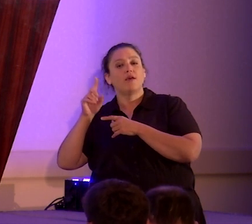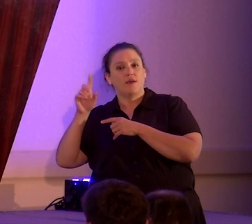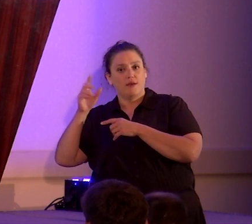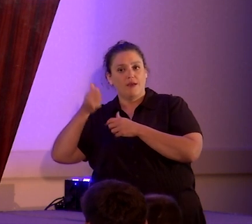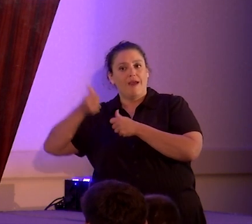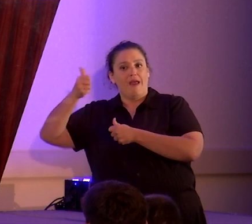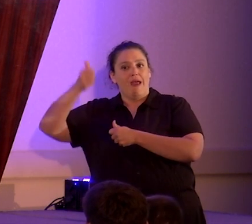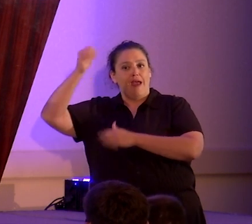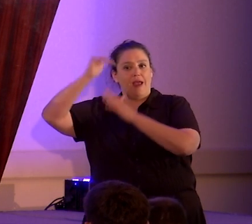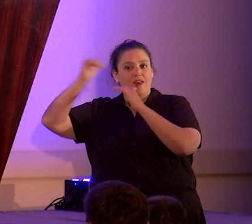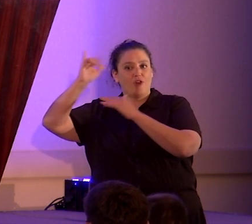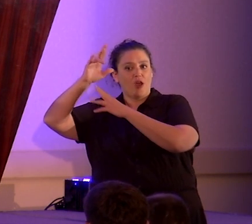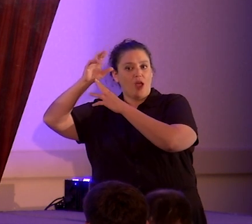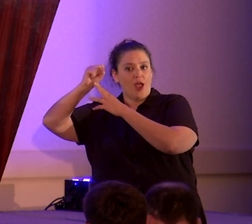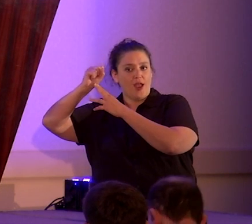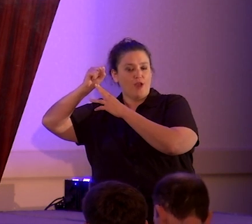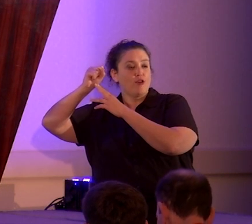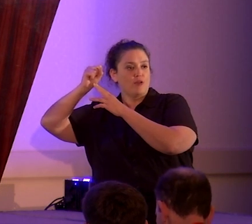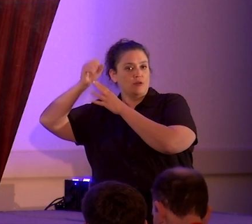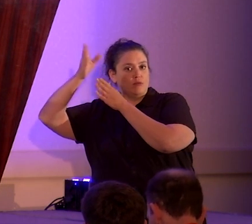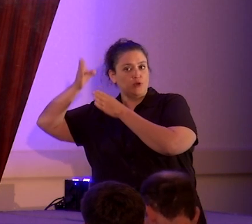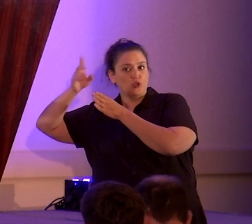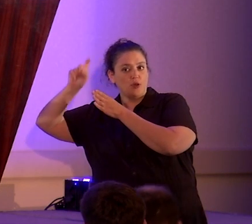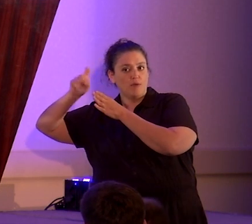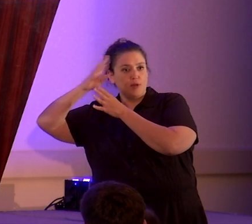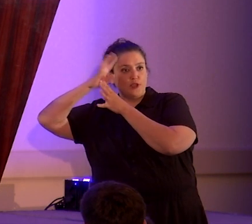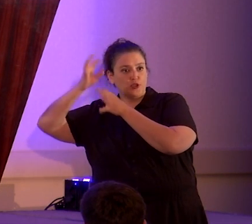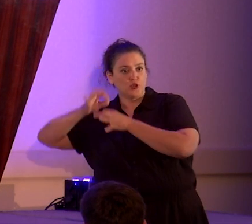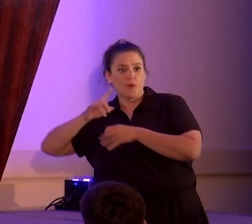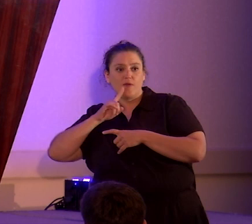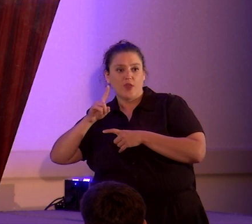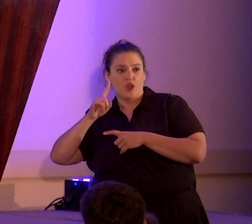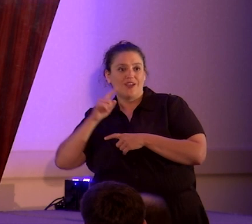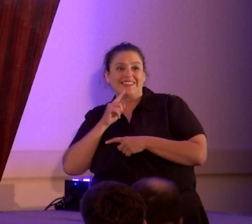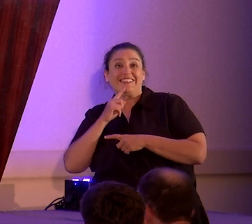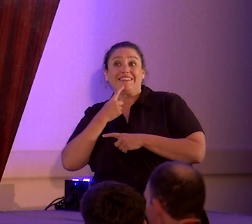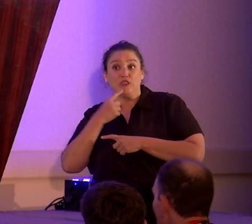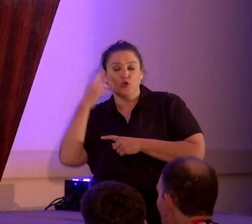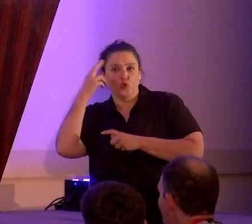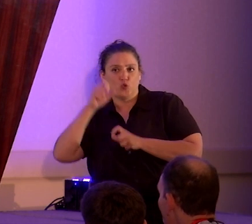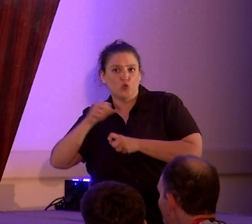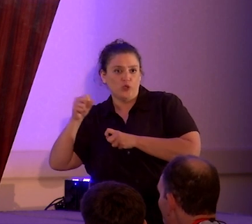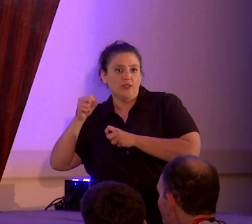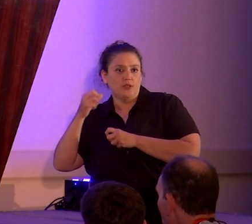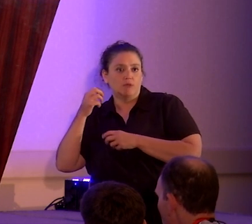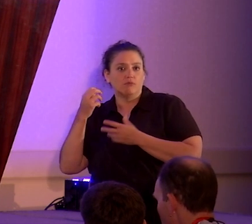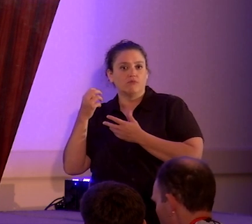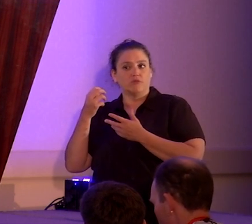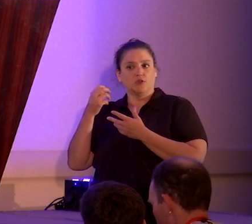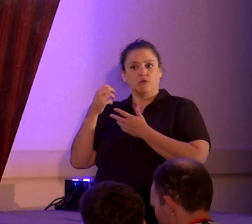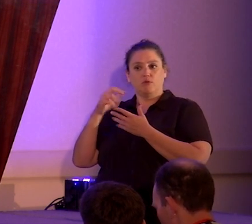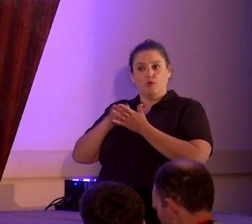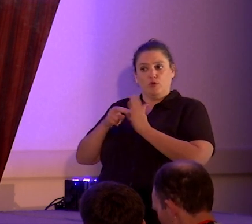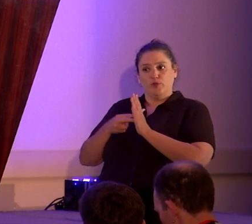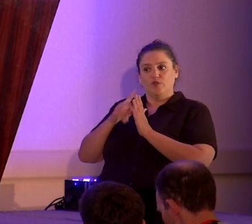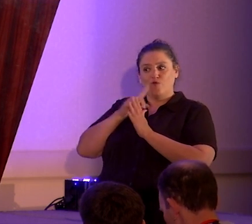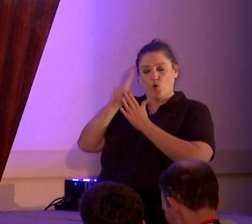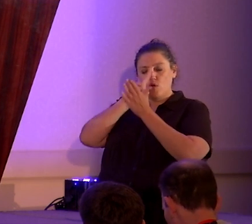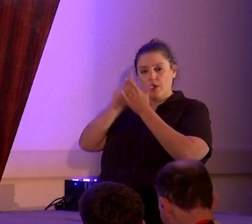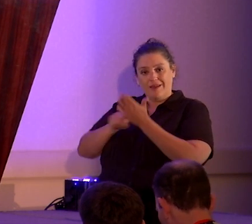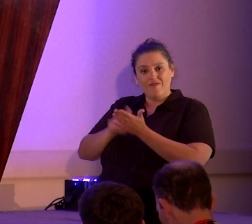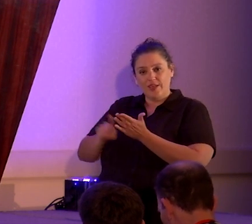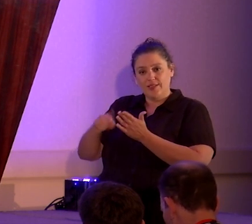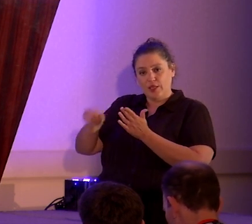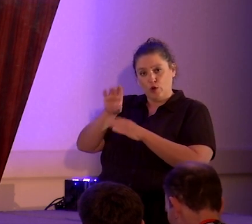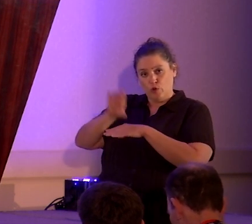officer must determine that there is serious and reasonable grounds to investigate a church or a religious institution.